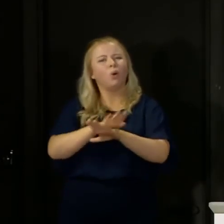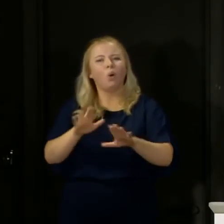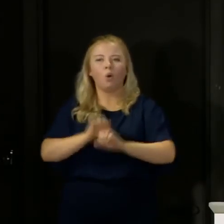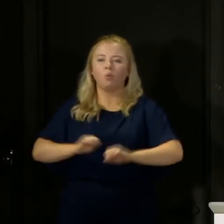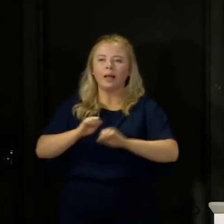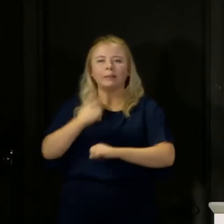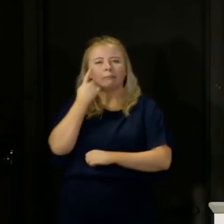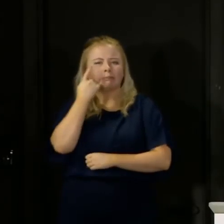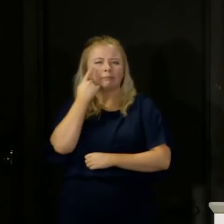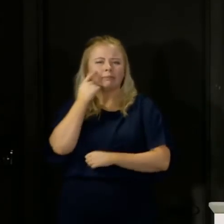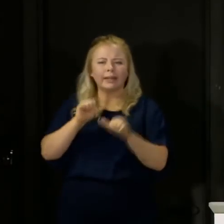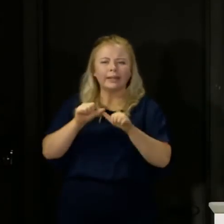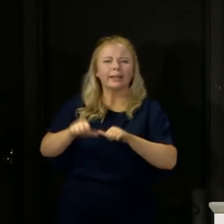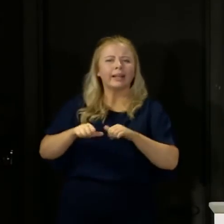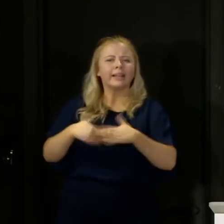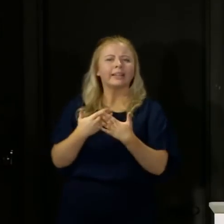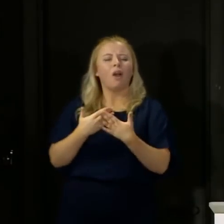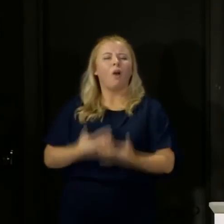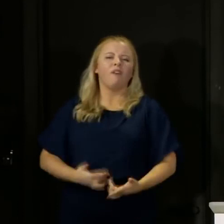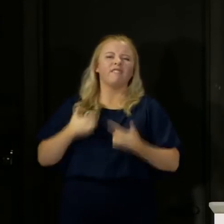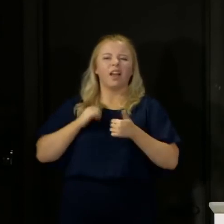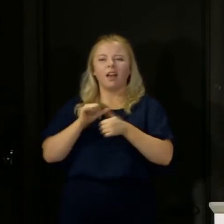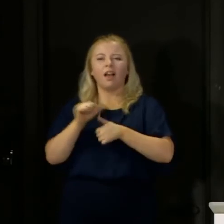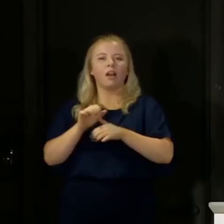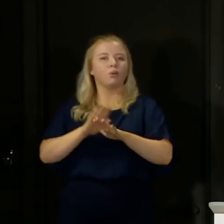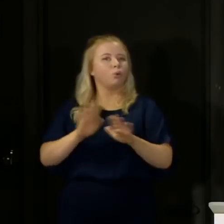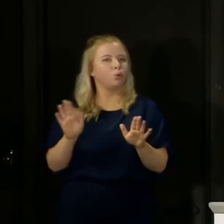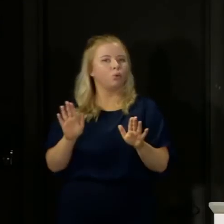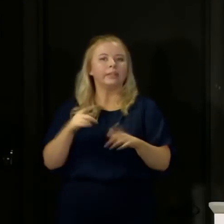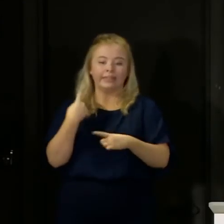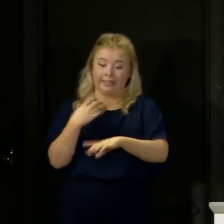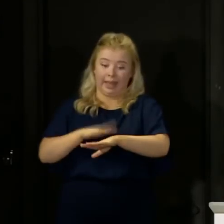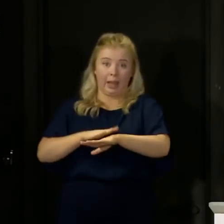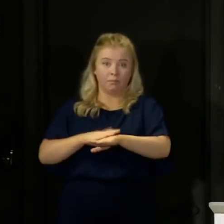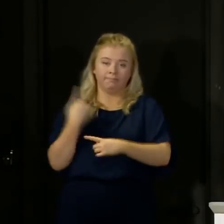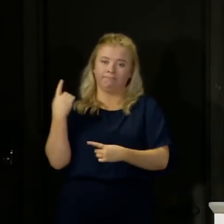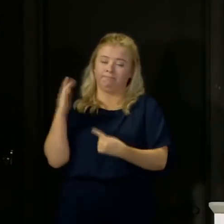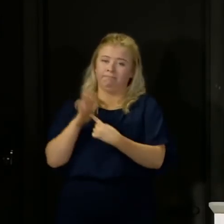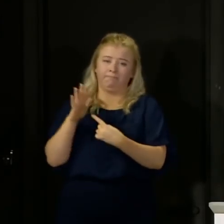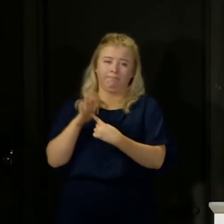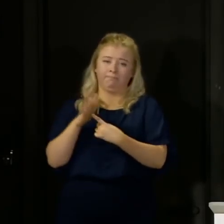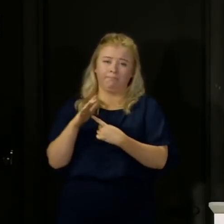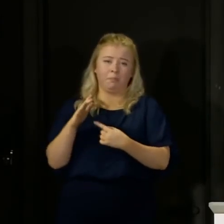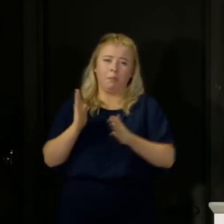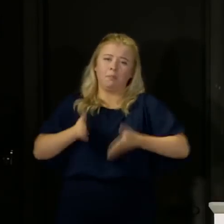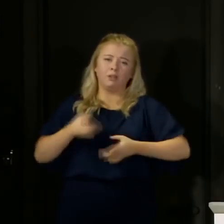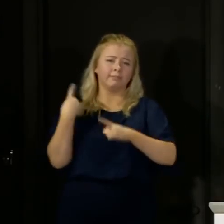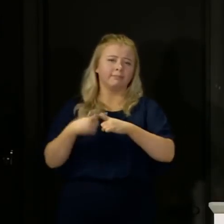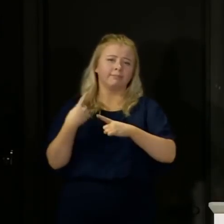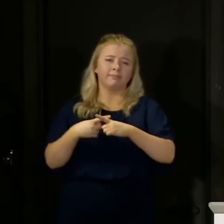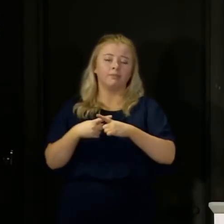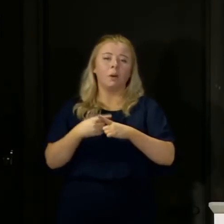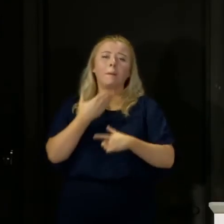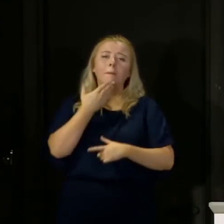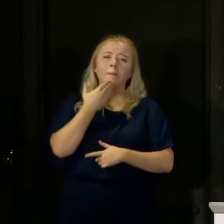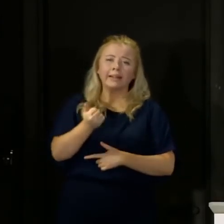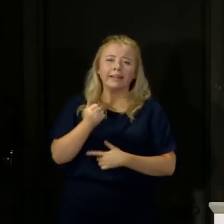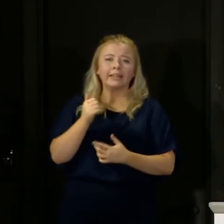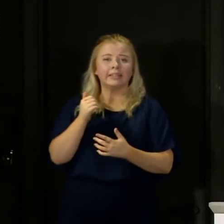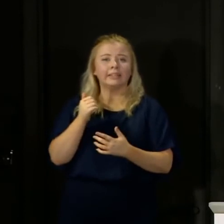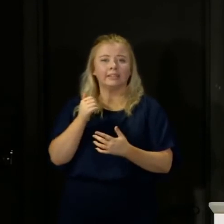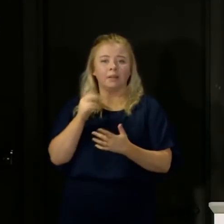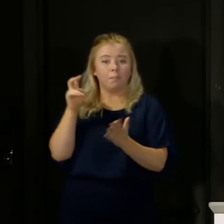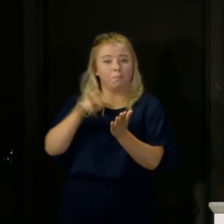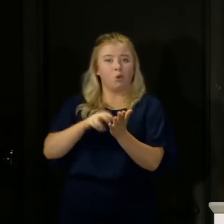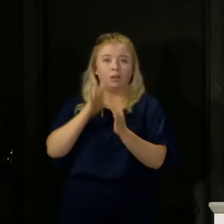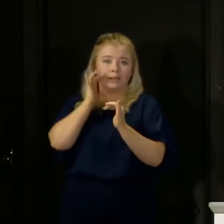wait to see if you feel better after a day or two. Time really is of the essence here. So get in touch as soon as you